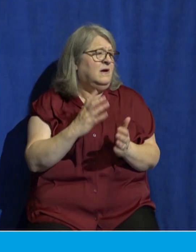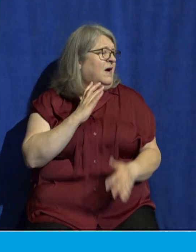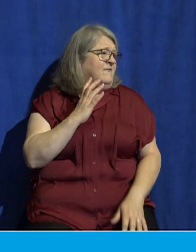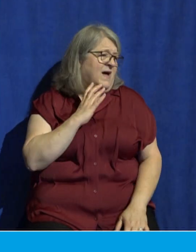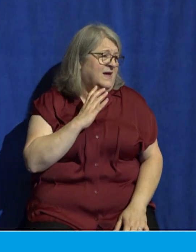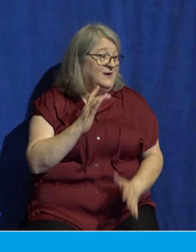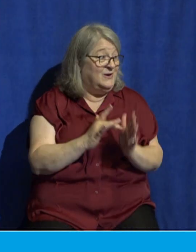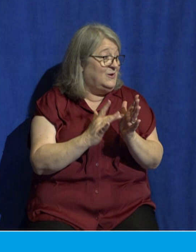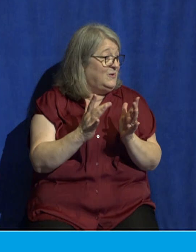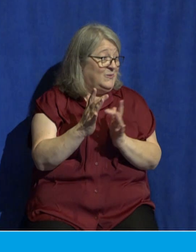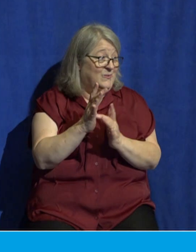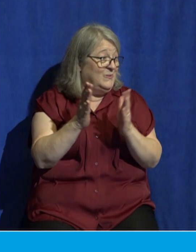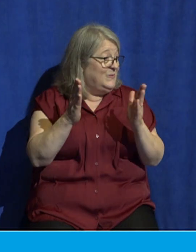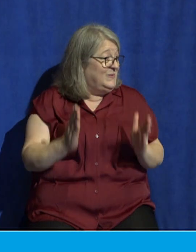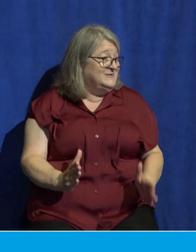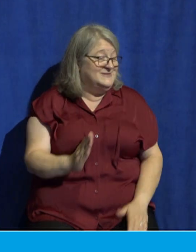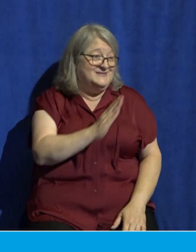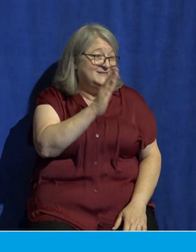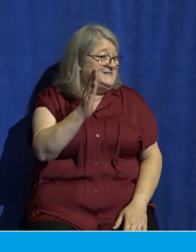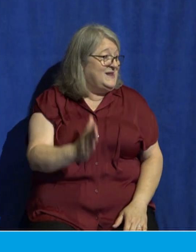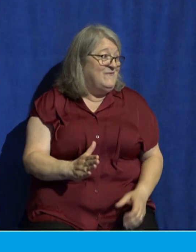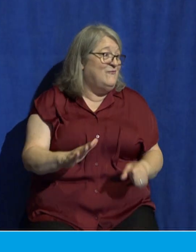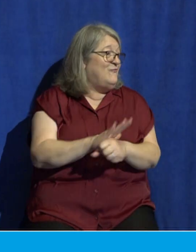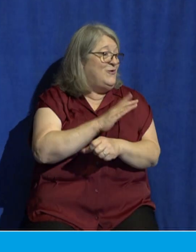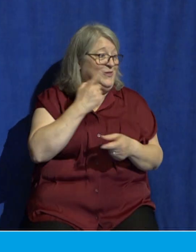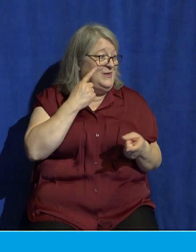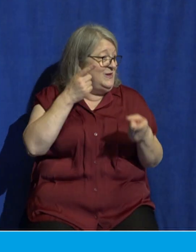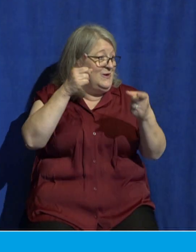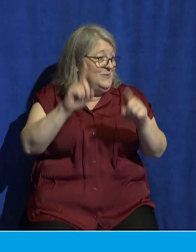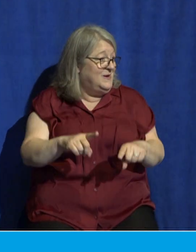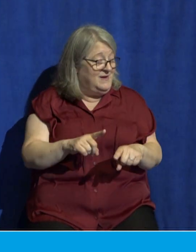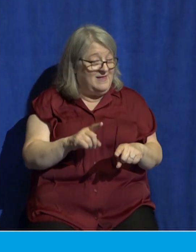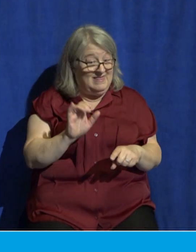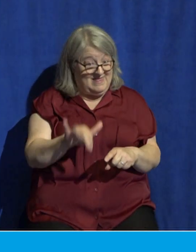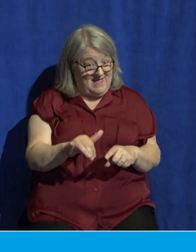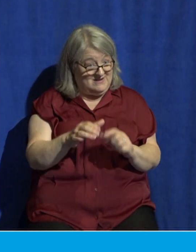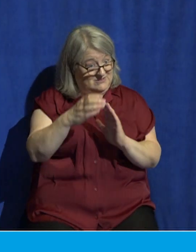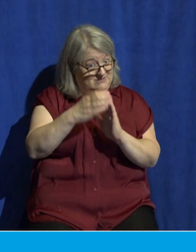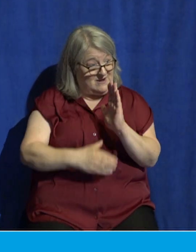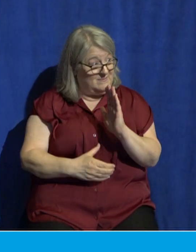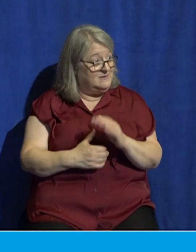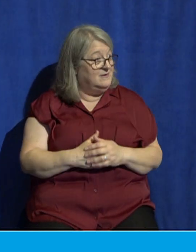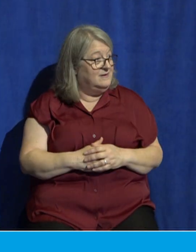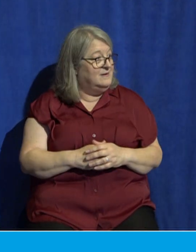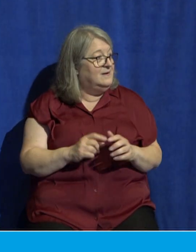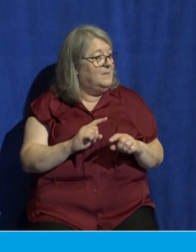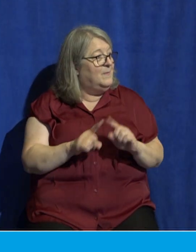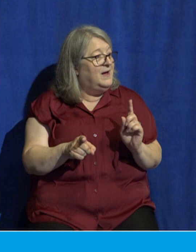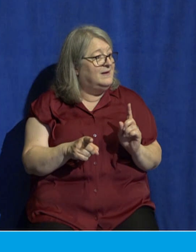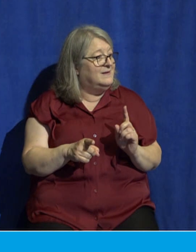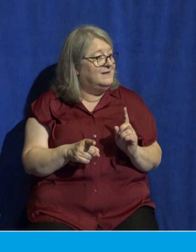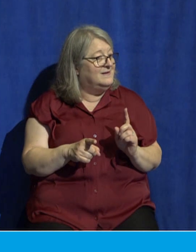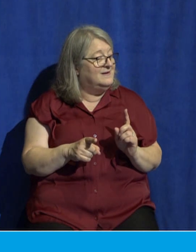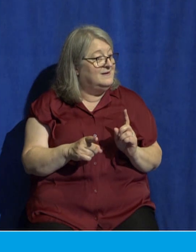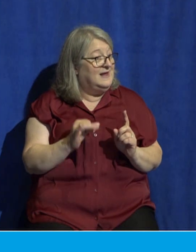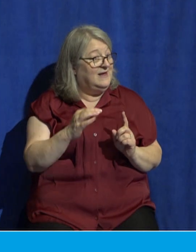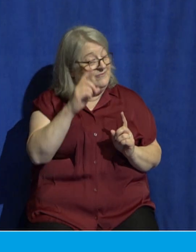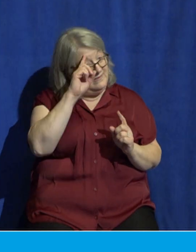been able to completely agree on how to interpret this chapter. But those differences don't actually change any of the key principles that